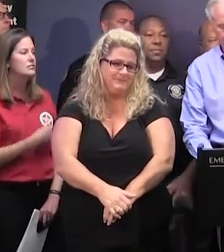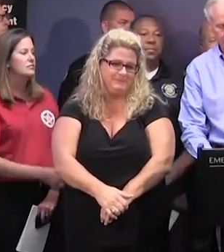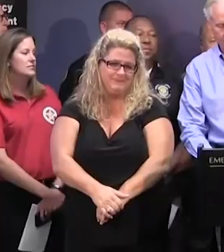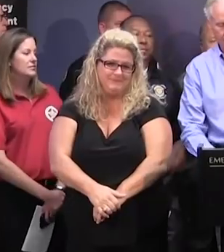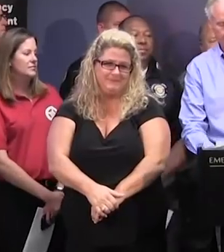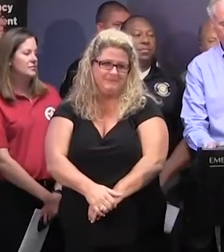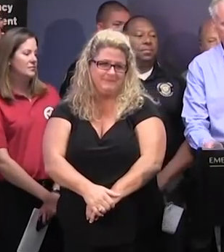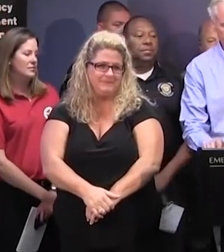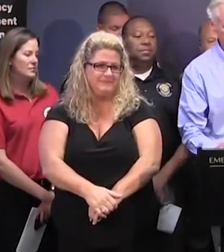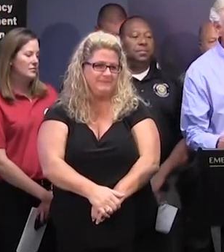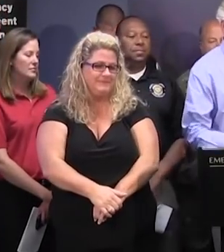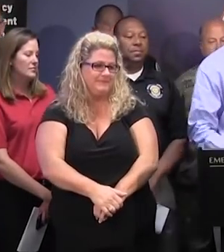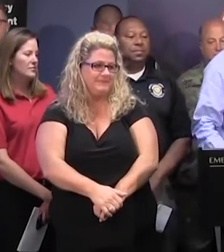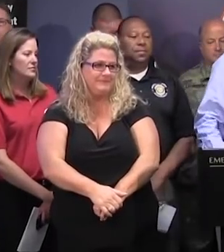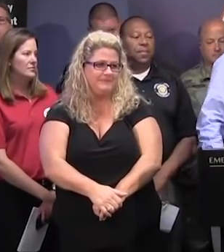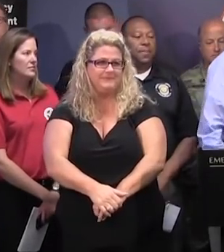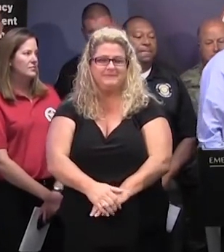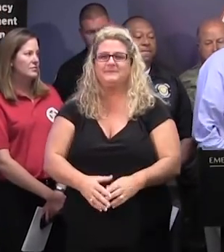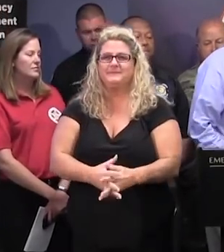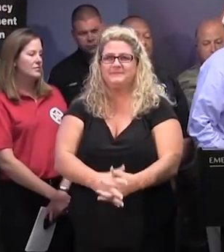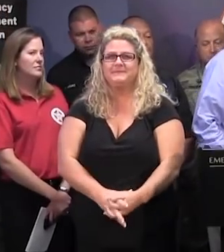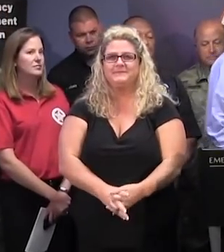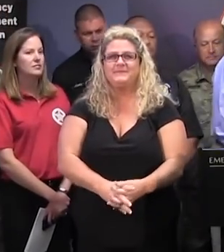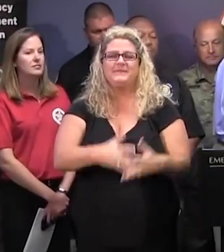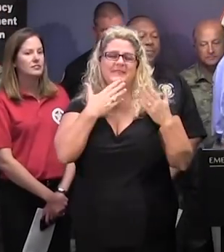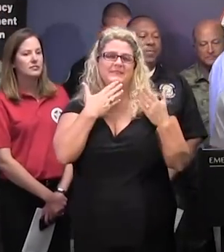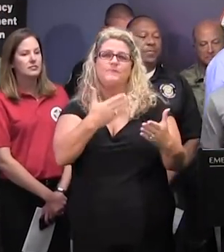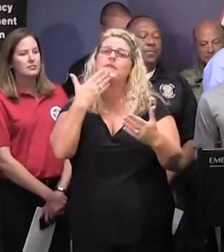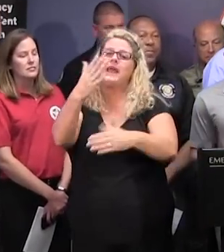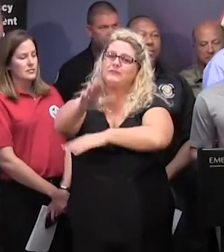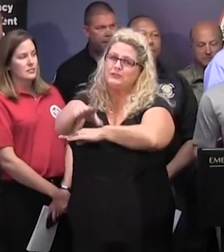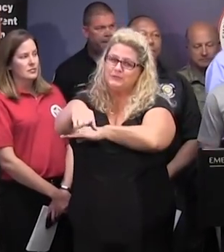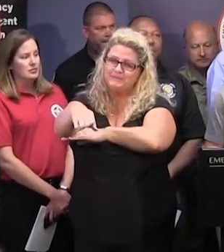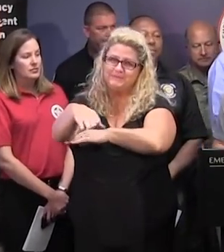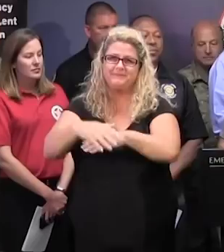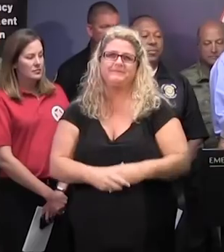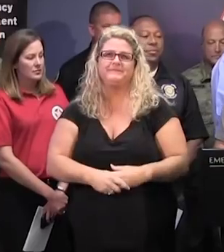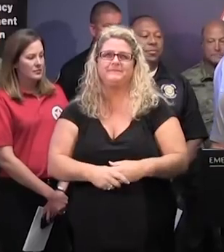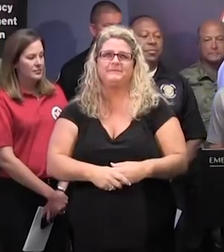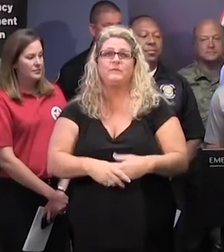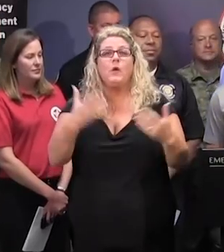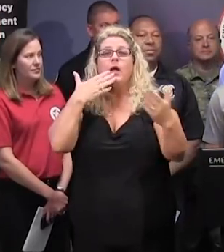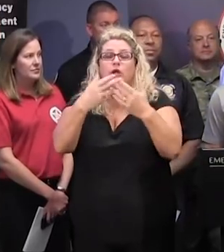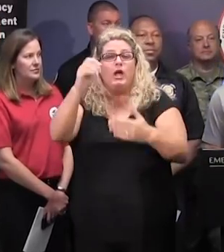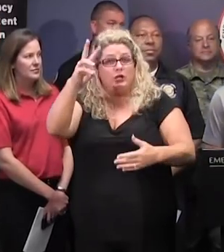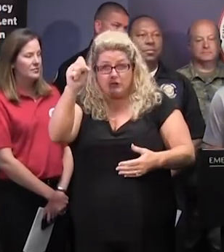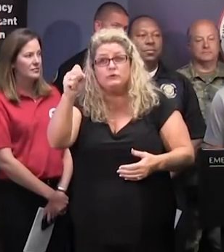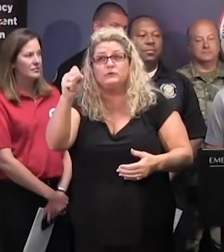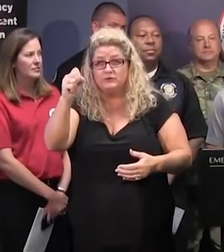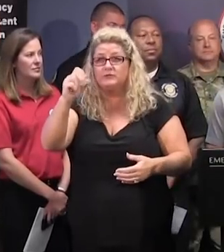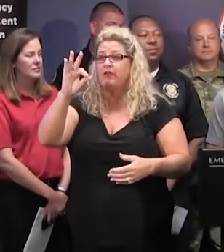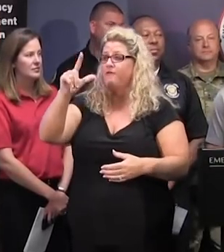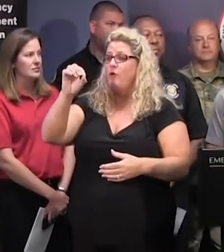you. Good afternoon. Well, there's some good news, and that's that